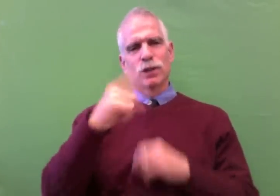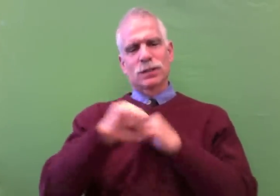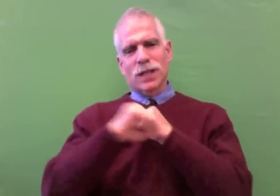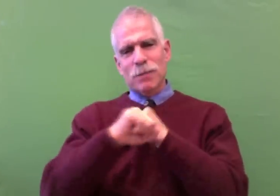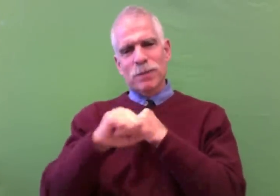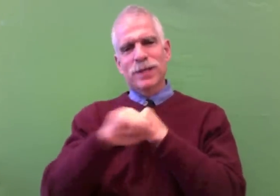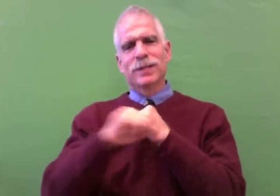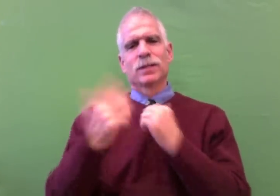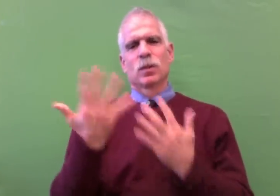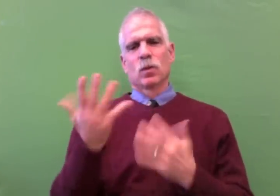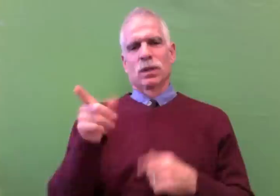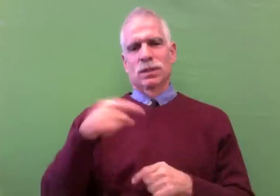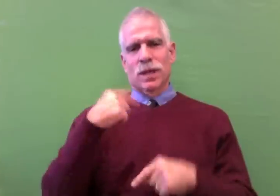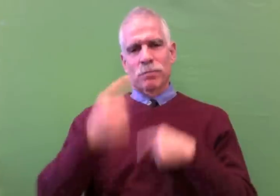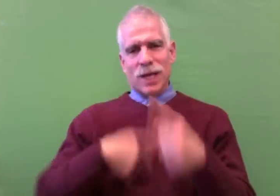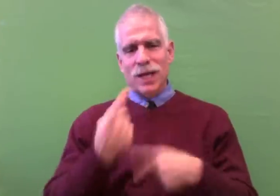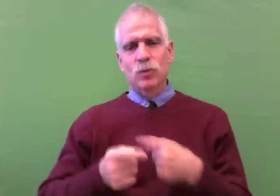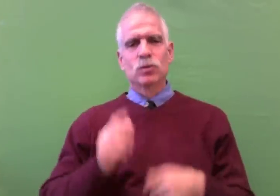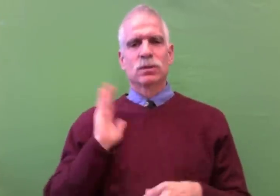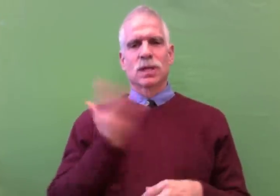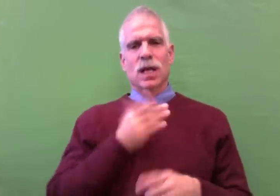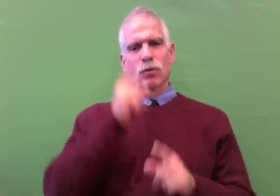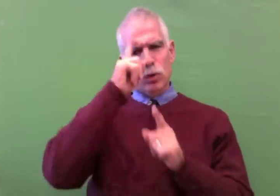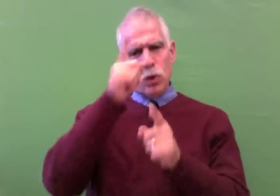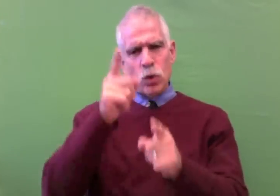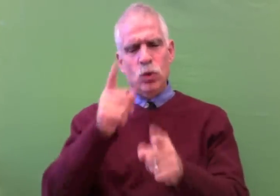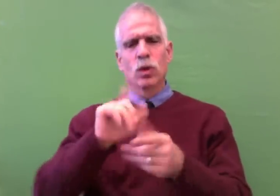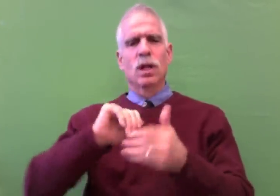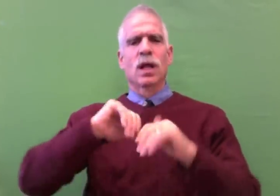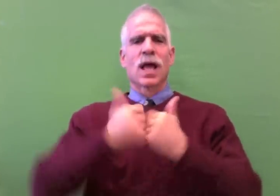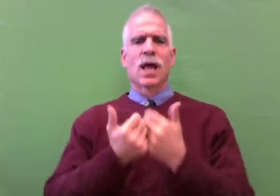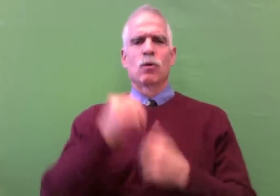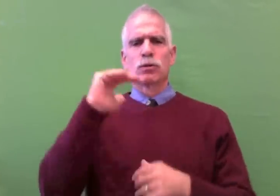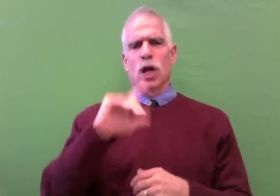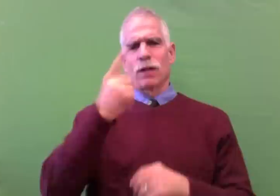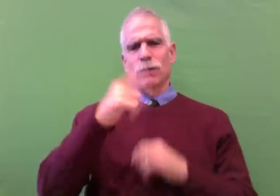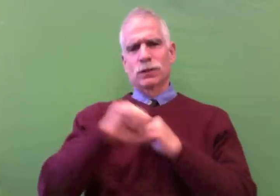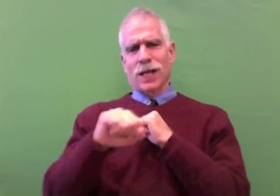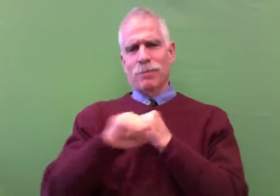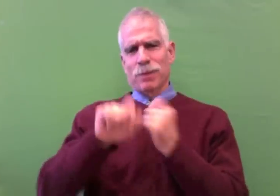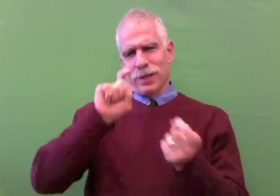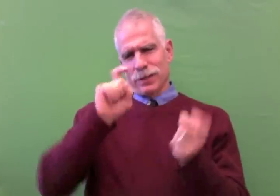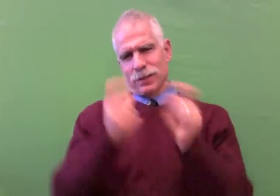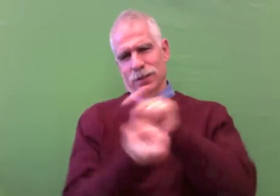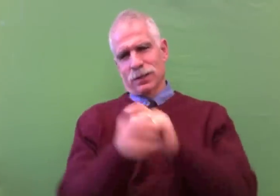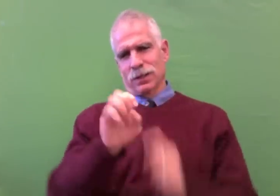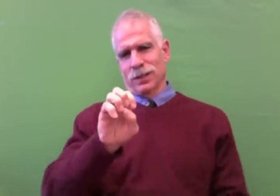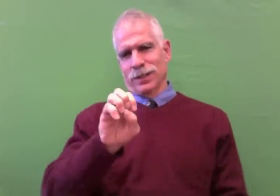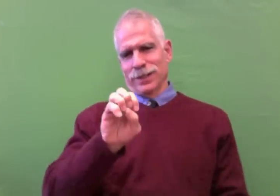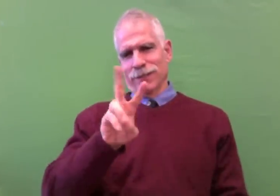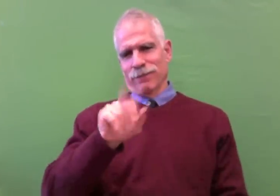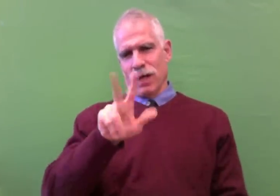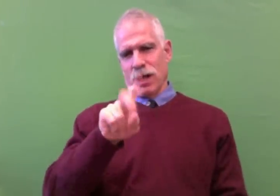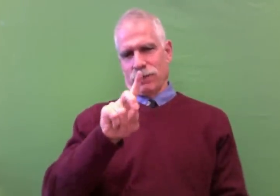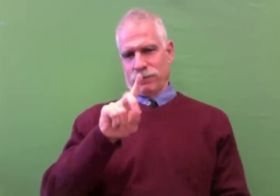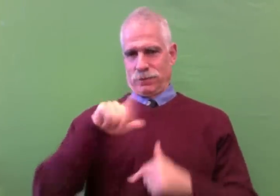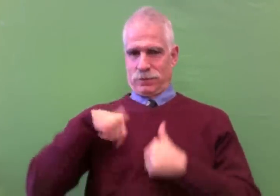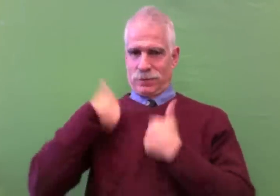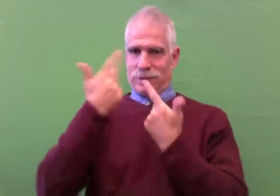points. Talk about the child first campaign, what it's about, our goals, and how it's evolved